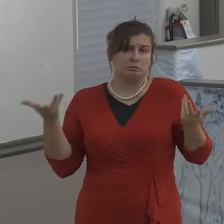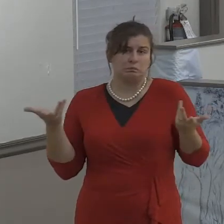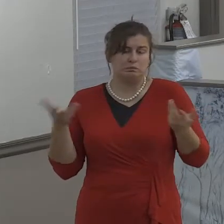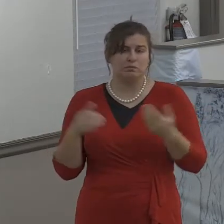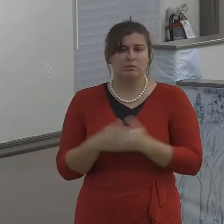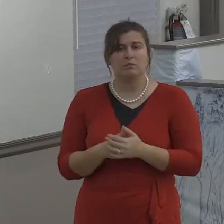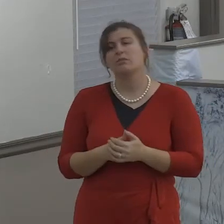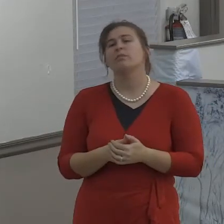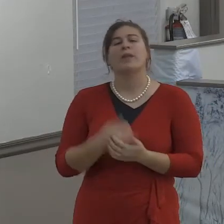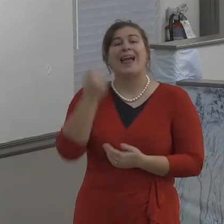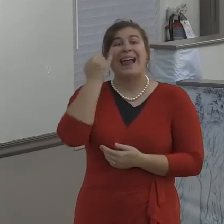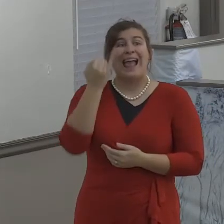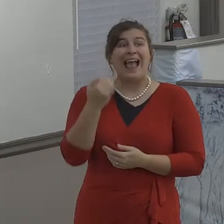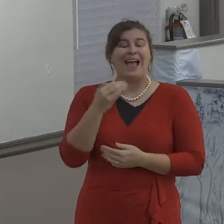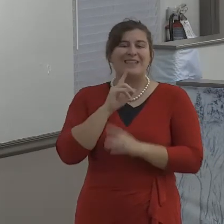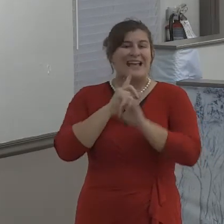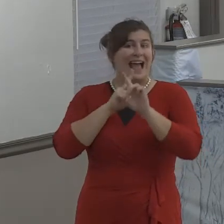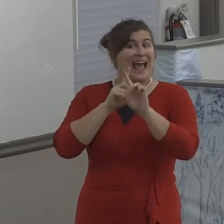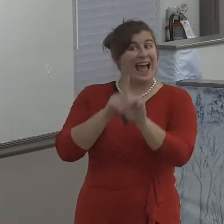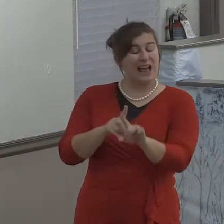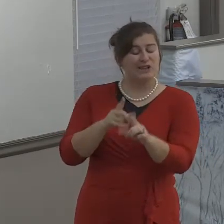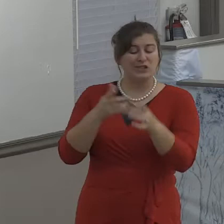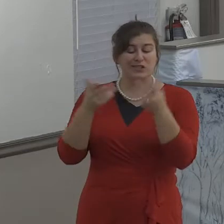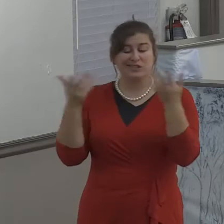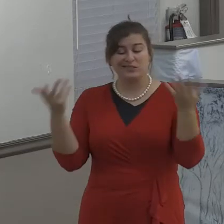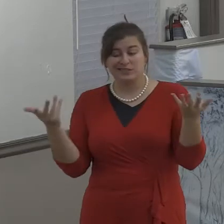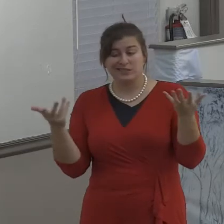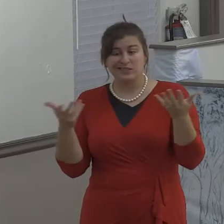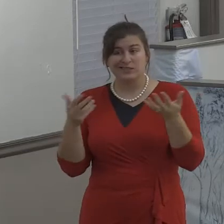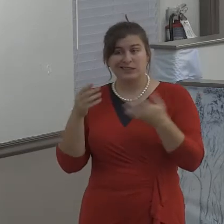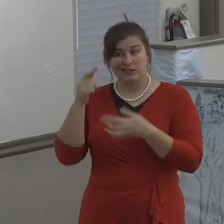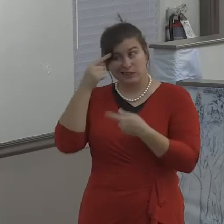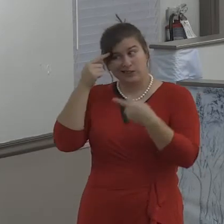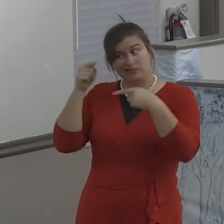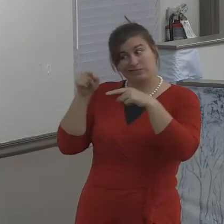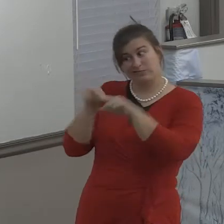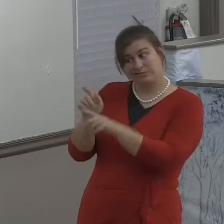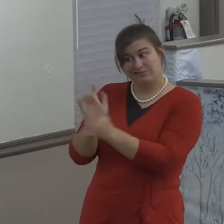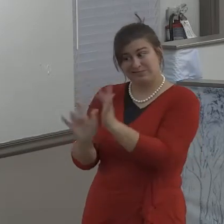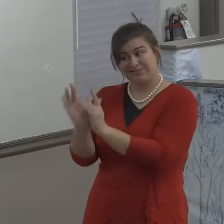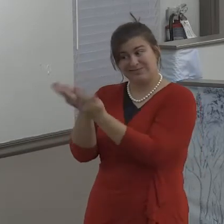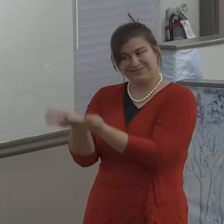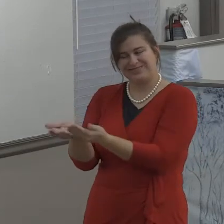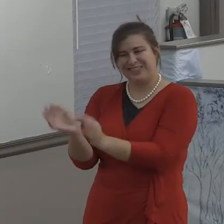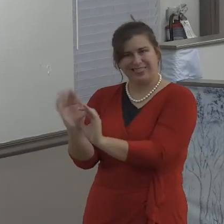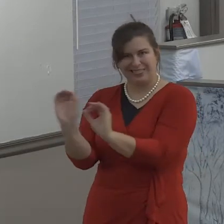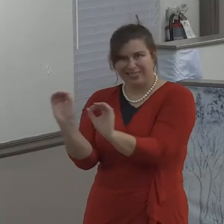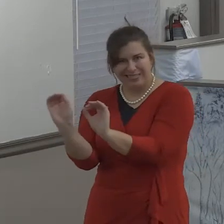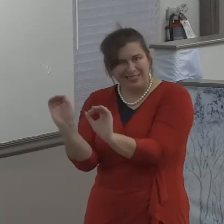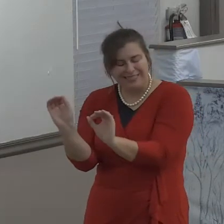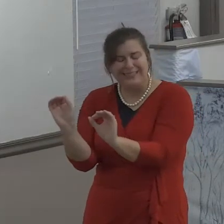It says, forgiving one another, even as God, for Christ's sake, hath forgiven you.